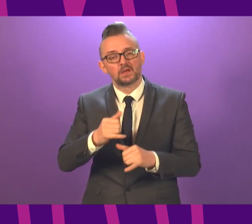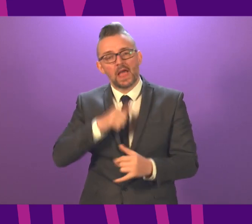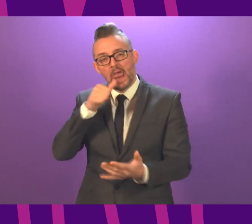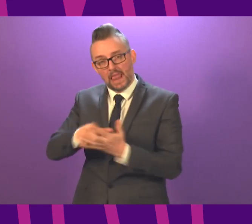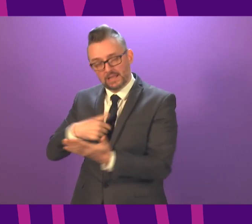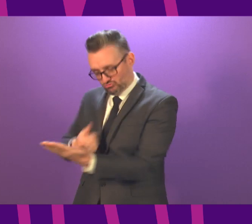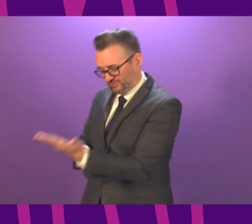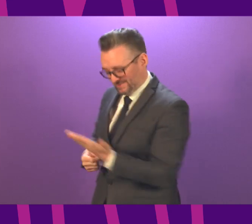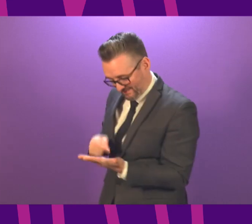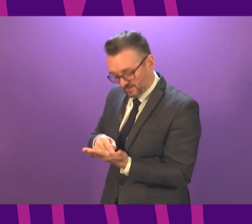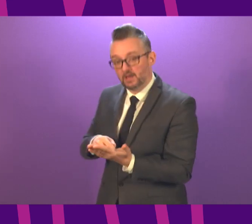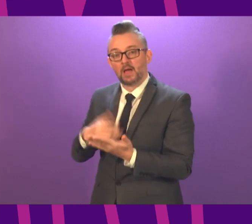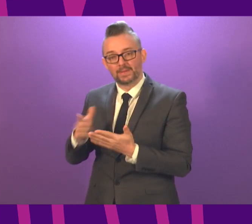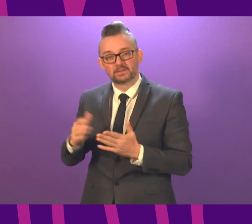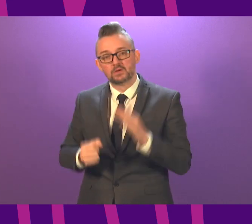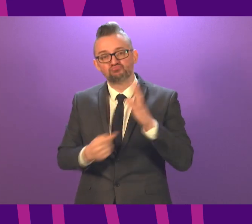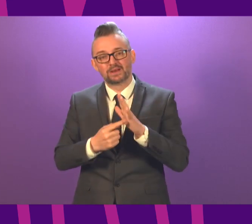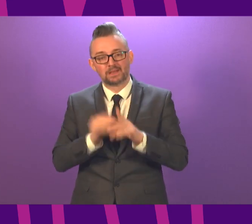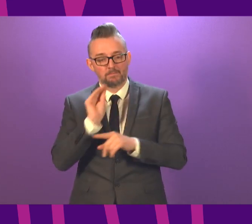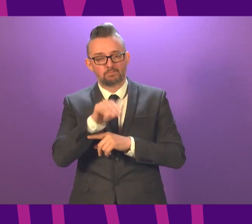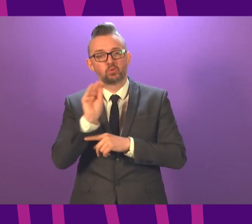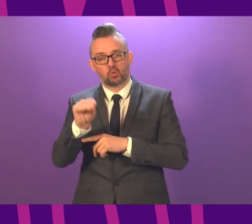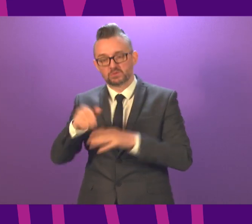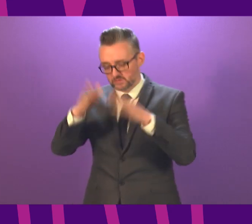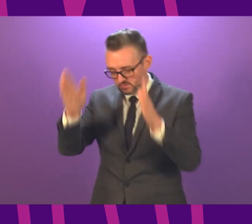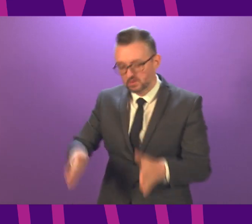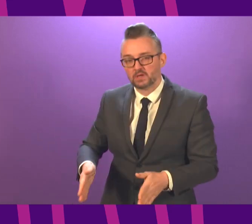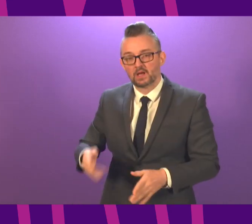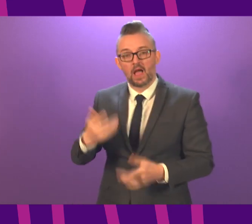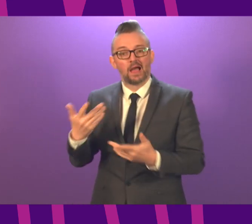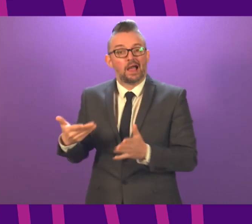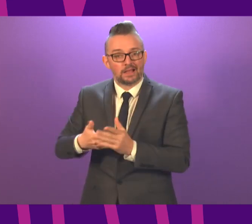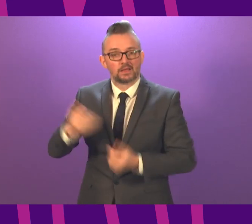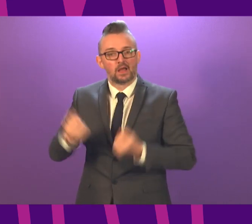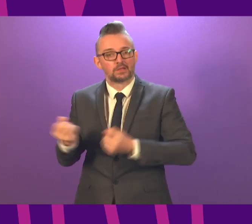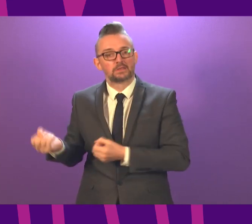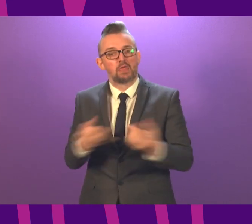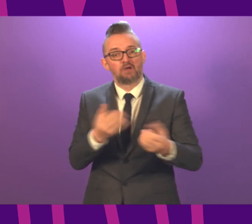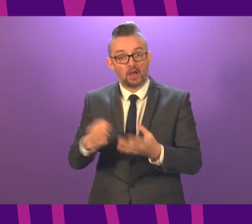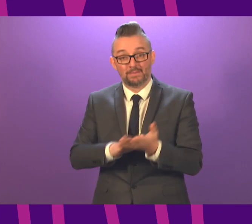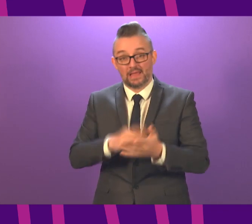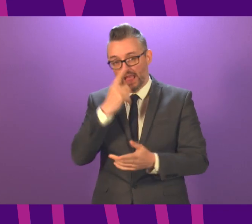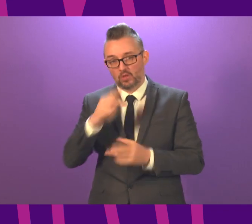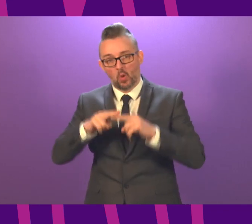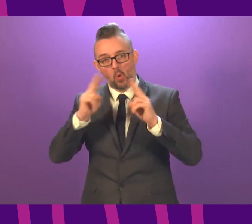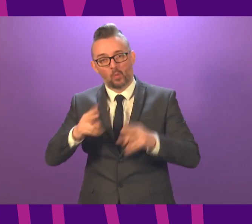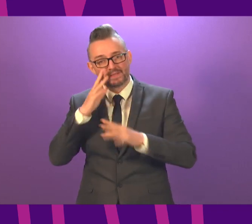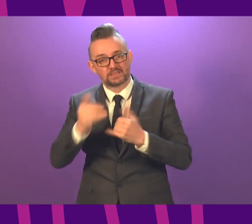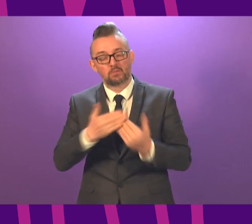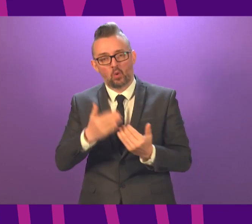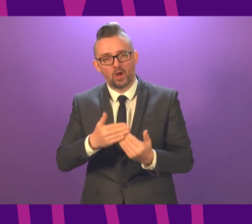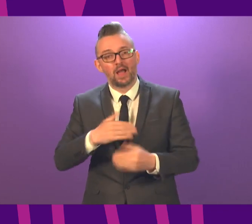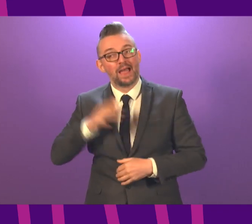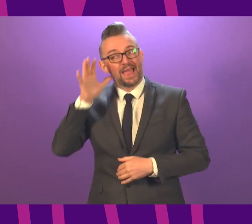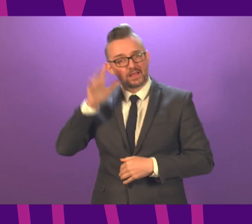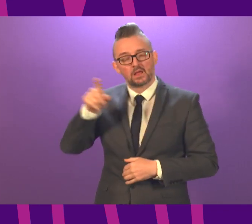priority mailboxes had been set up along with couriers to make sure that this now happened. But I have heard today of a case